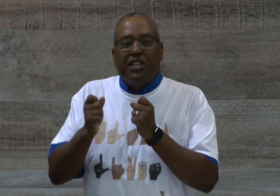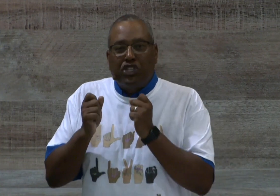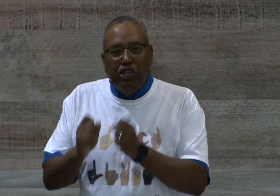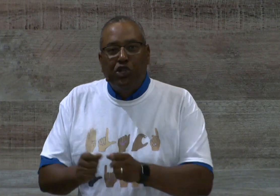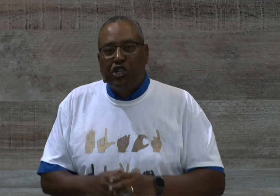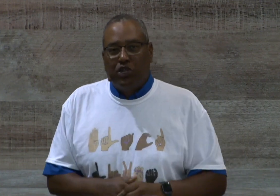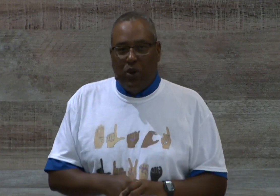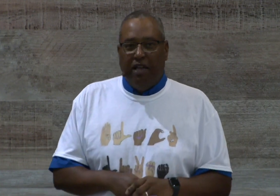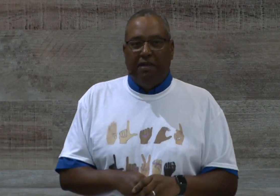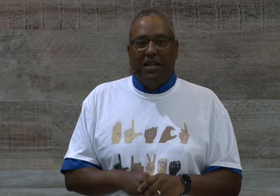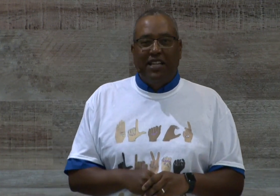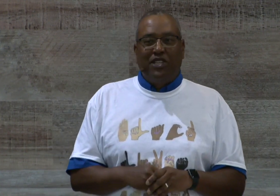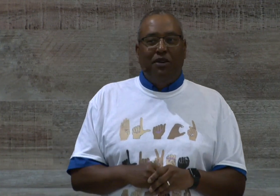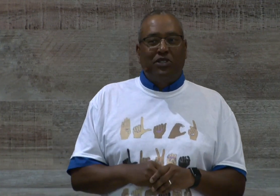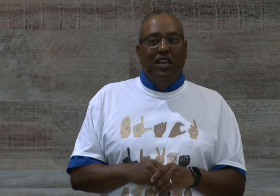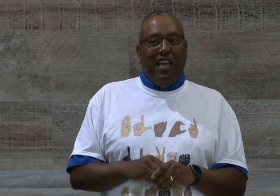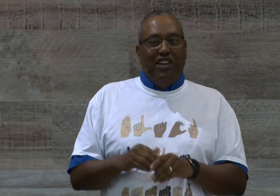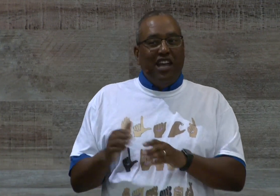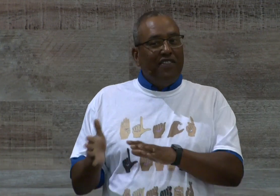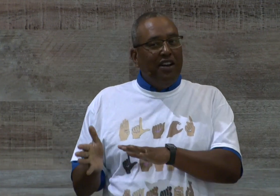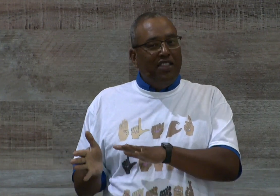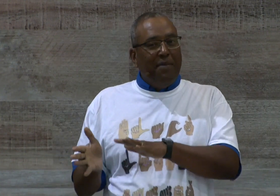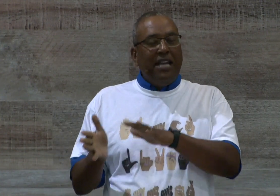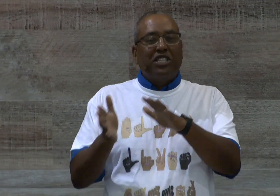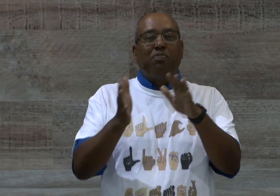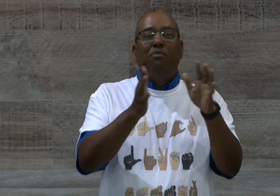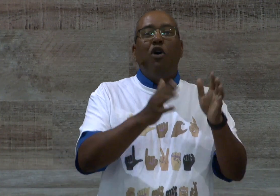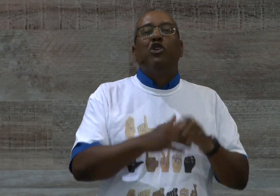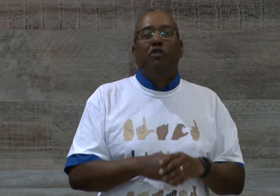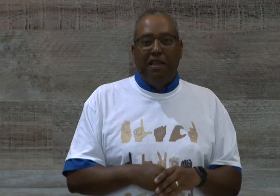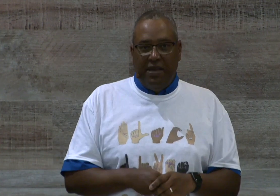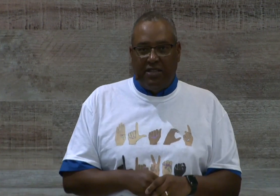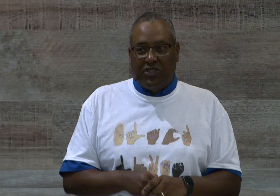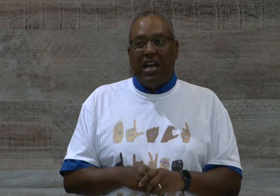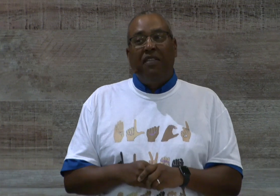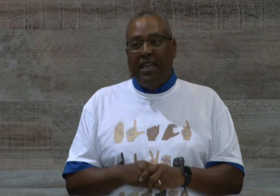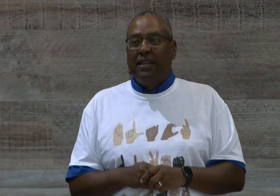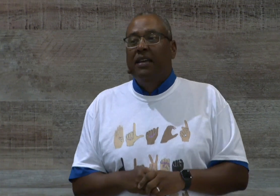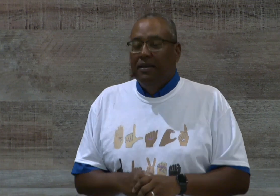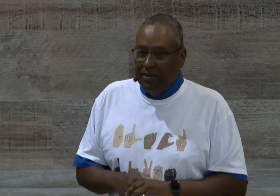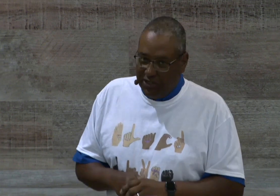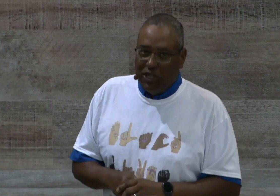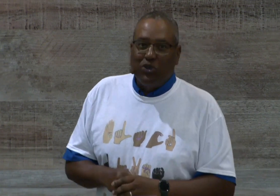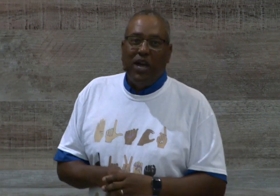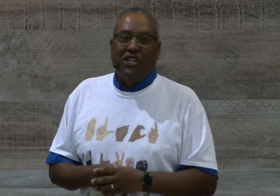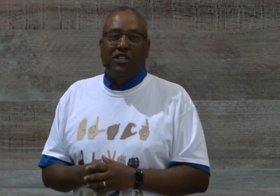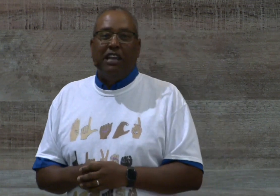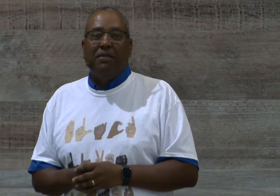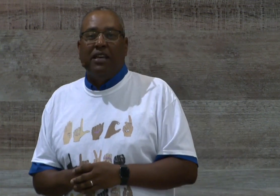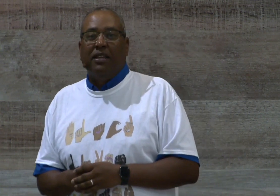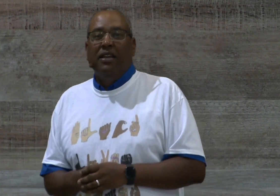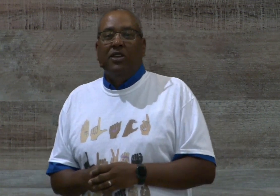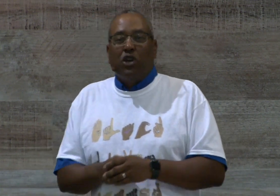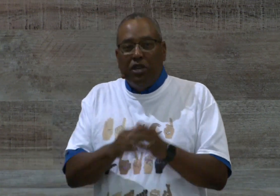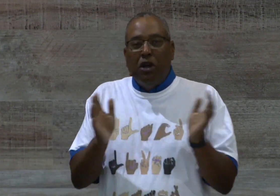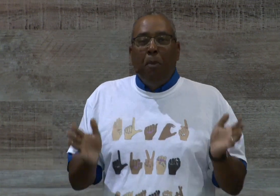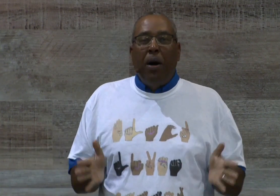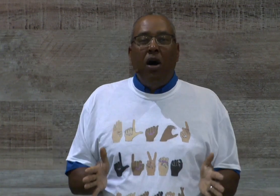solution as well, amen, that shows, and you never know, they might just promote you, amen, to solve that situation, amen? So, here, Paul